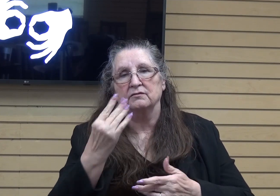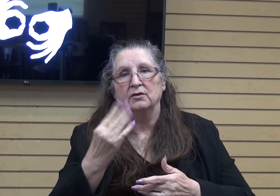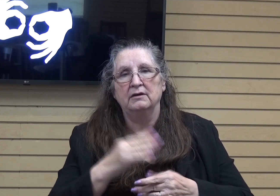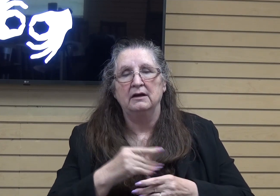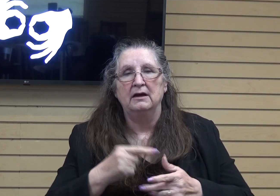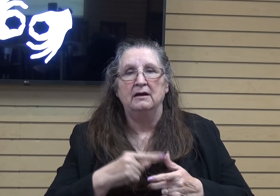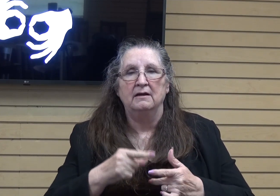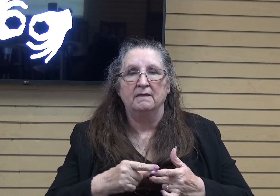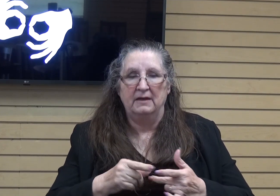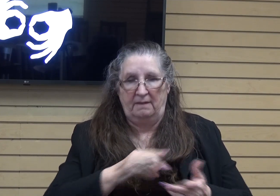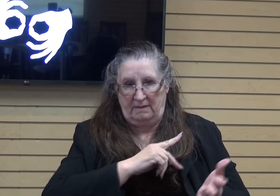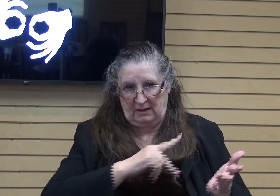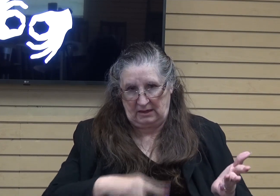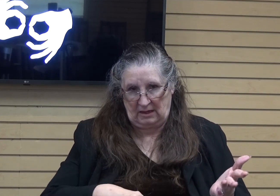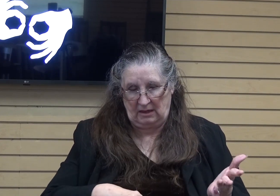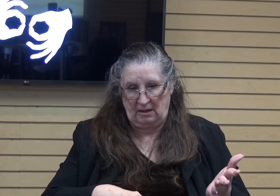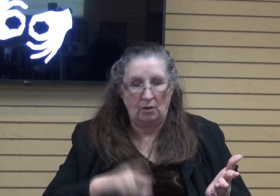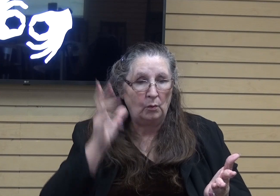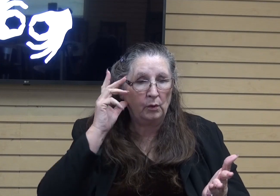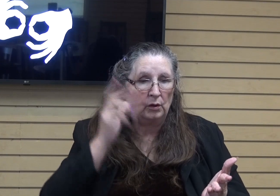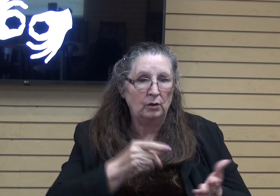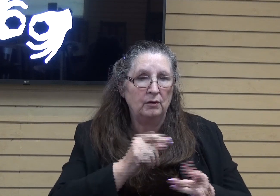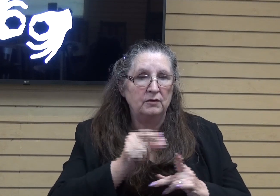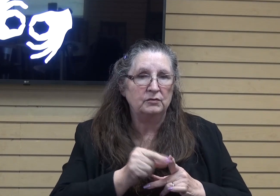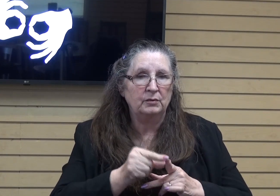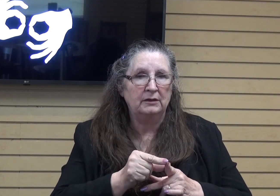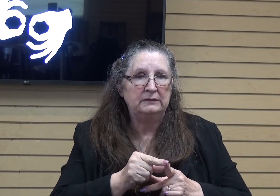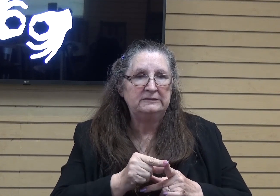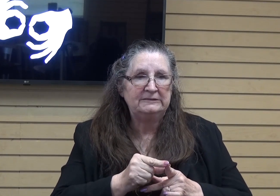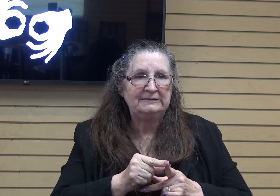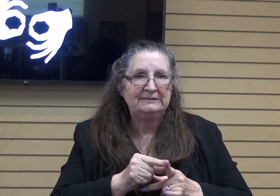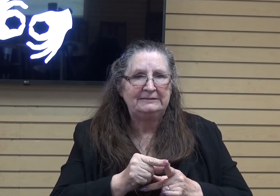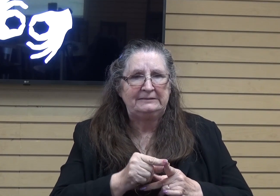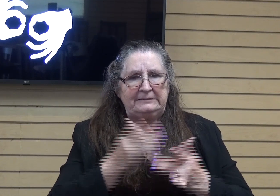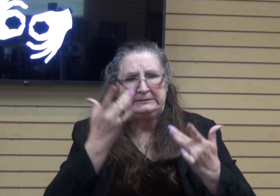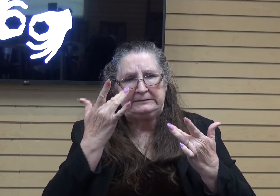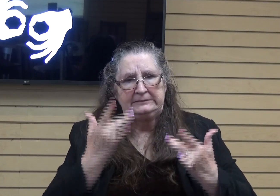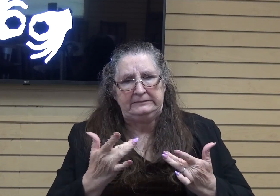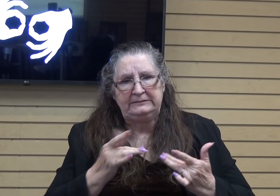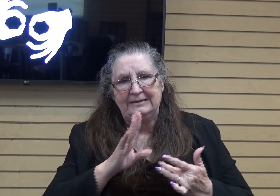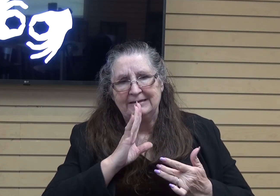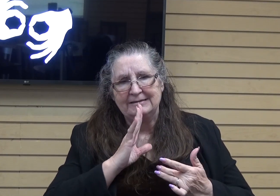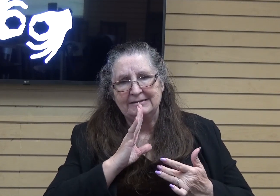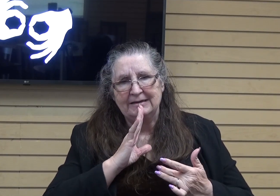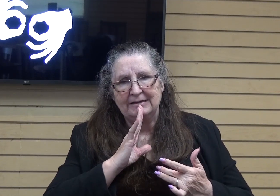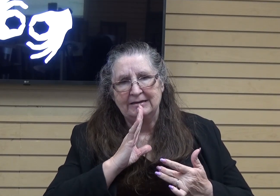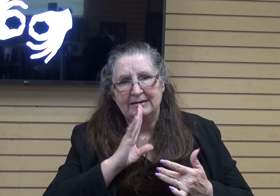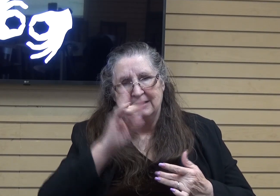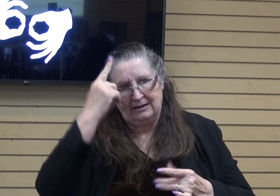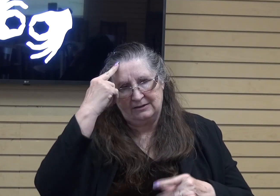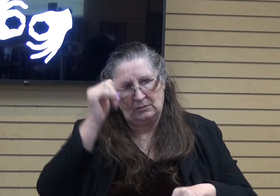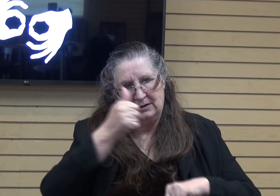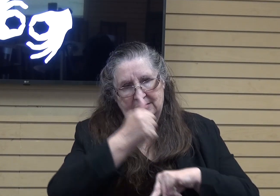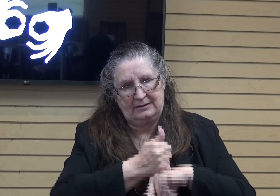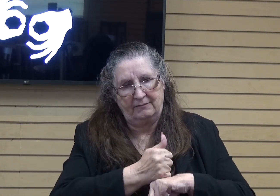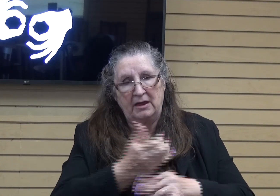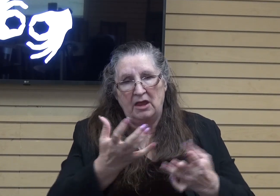the king, when he heard these words, he was much distressed and set his mind to deliver Daniel, and he